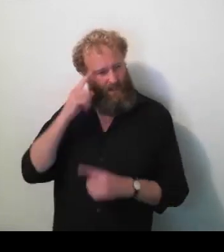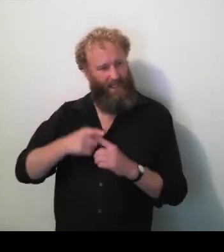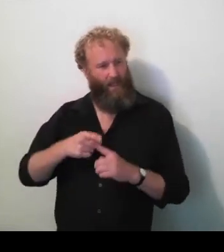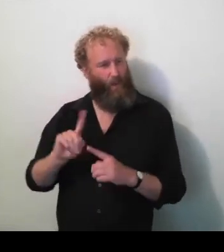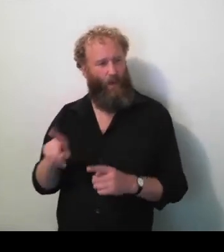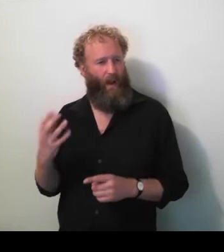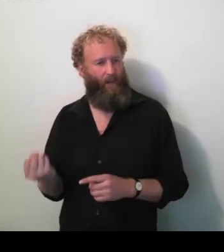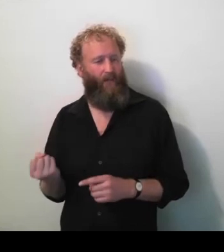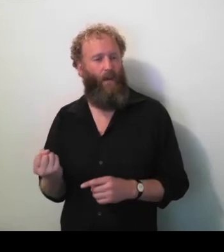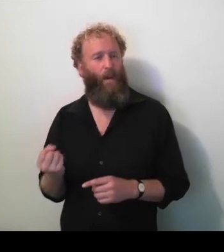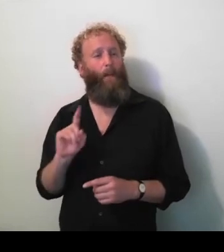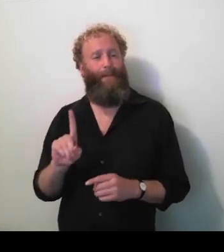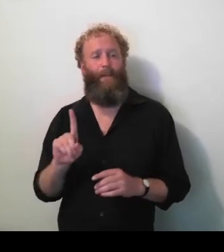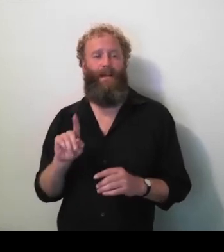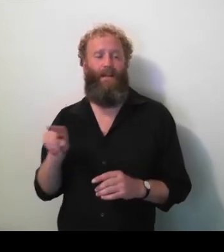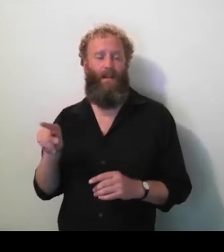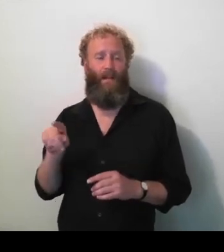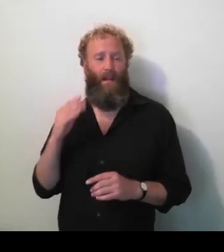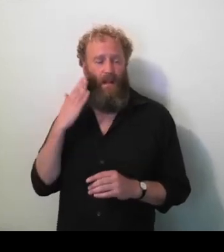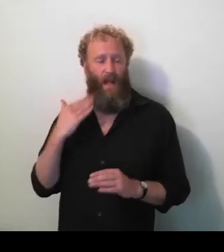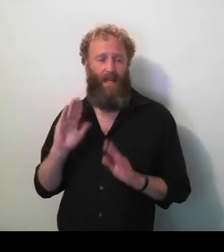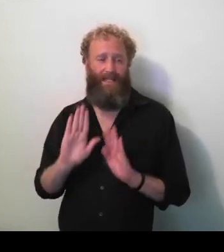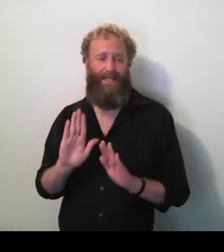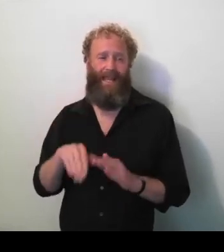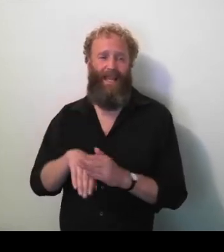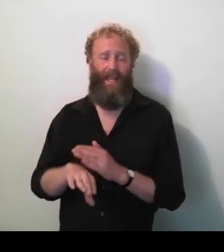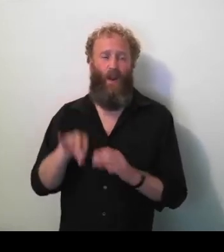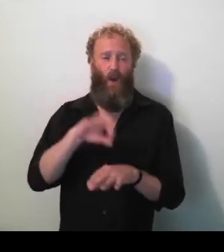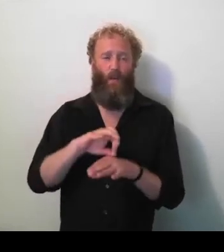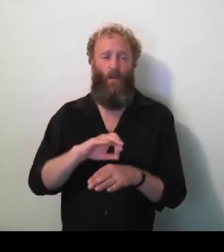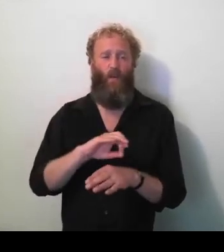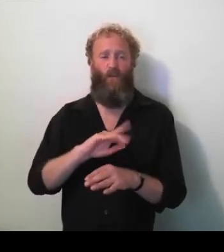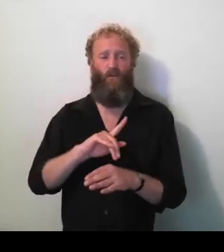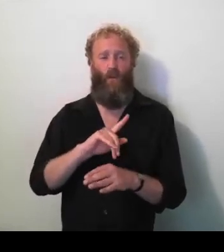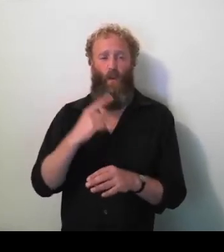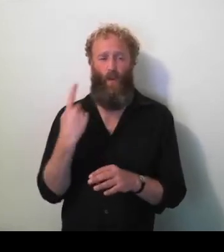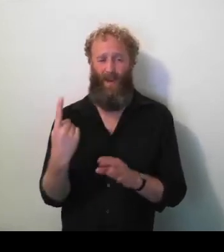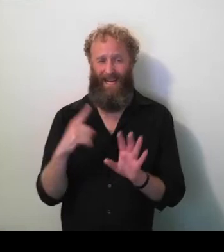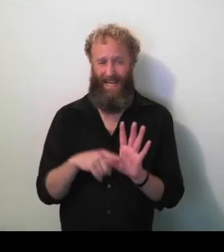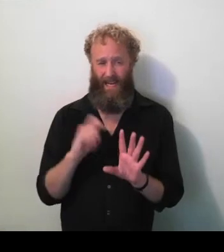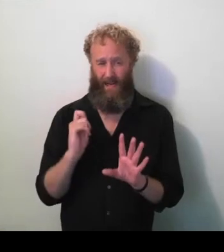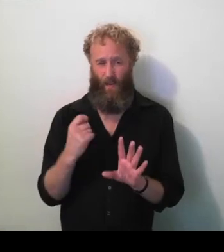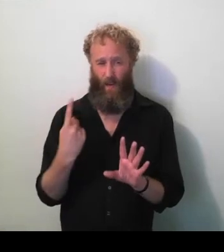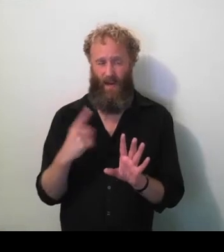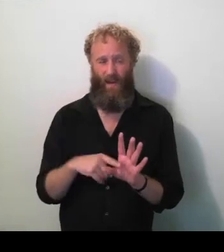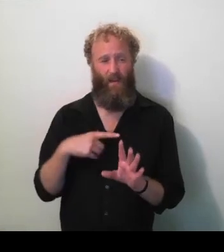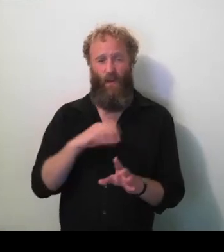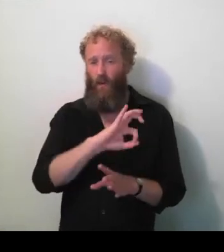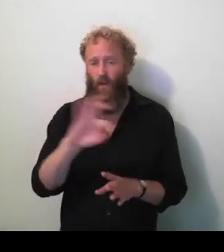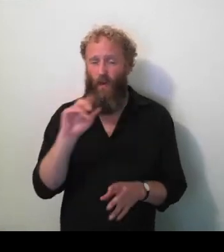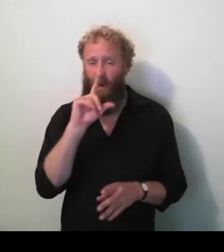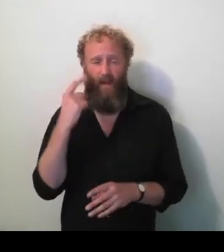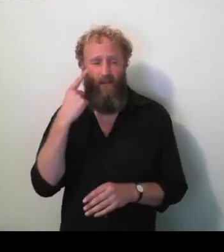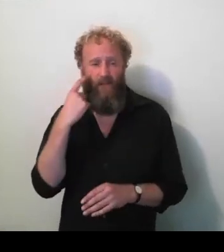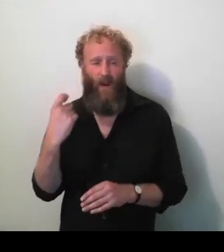she stayed in the hospital for nearly a year because no one could find a suitable place, a suitable group